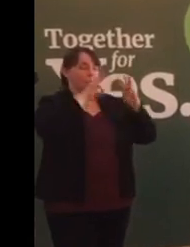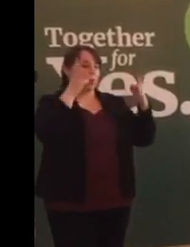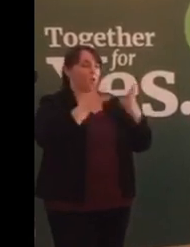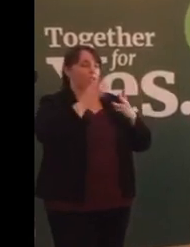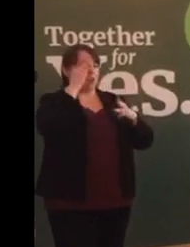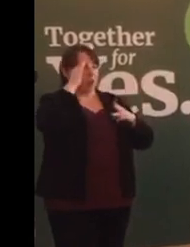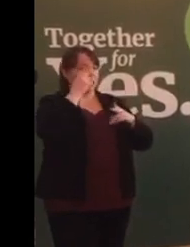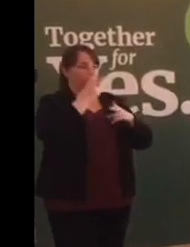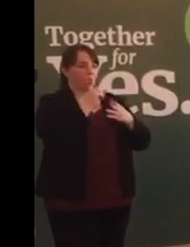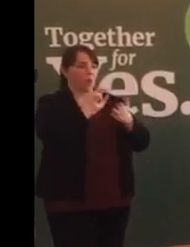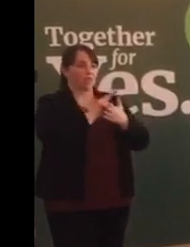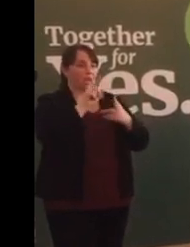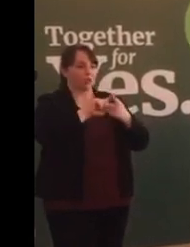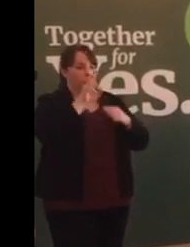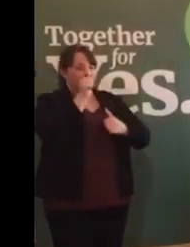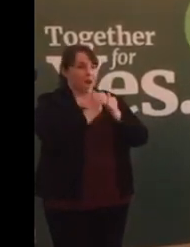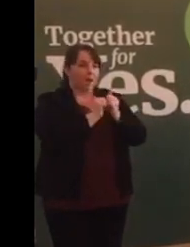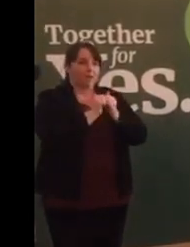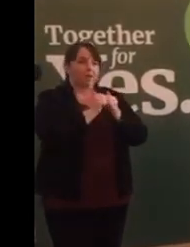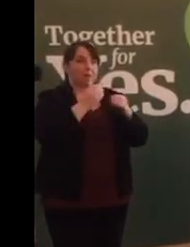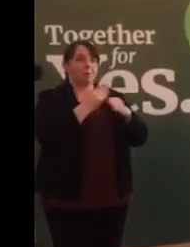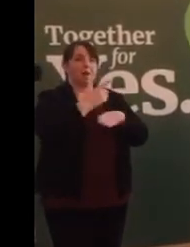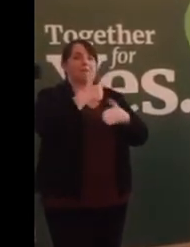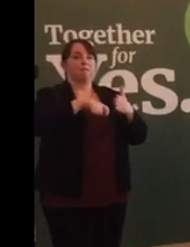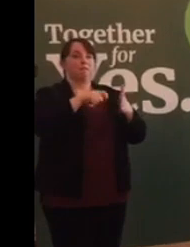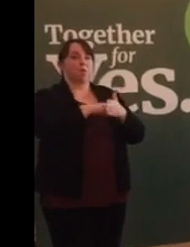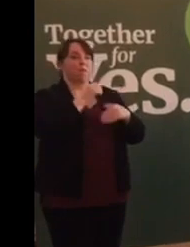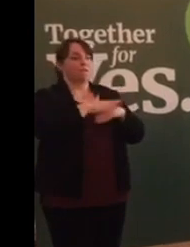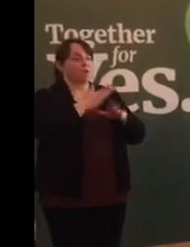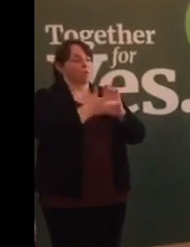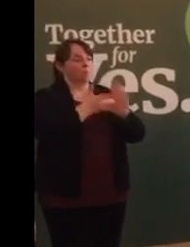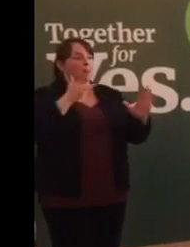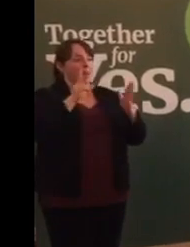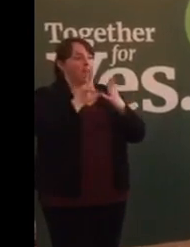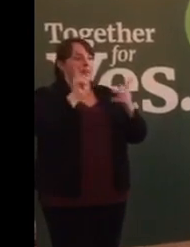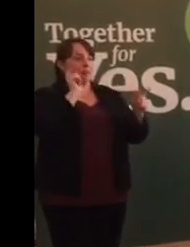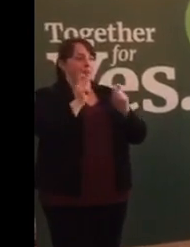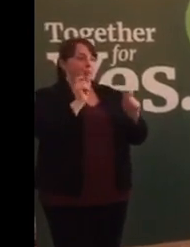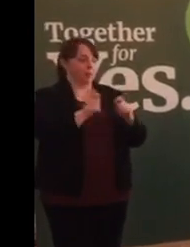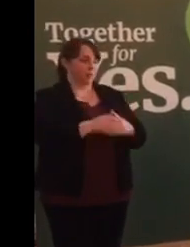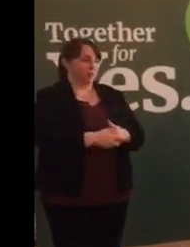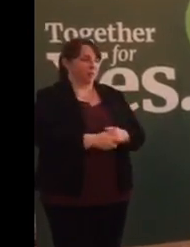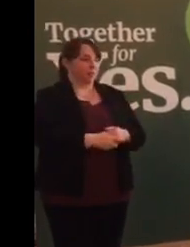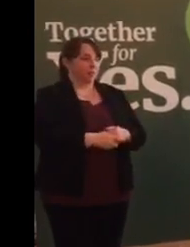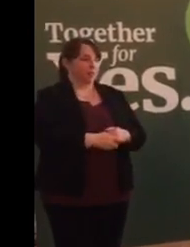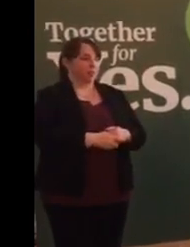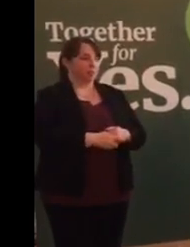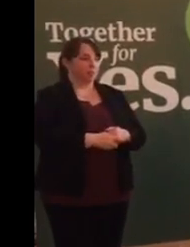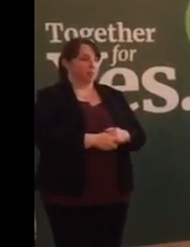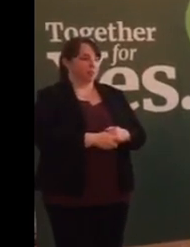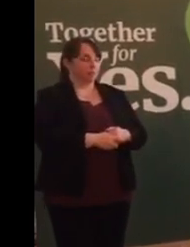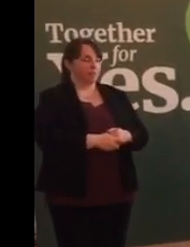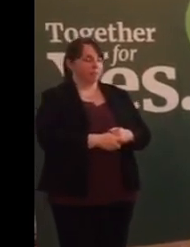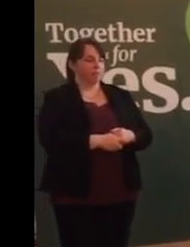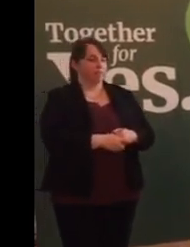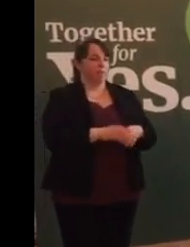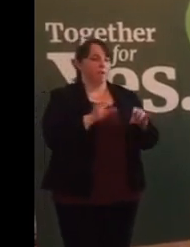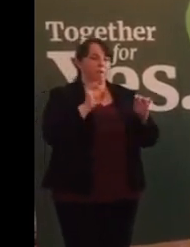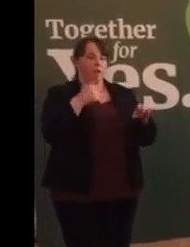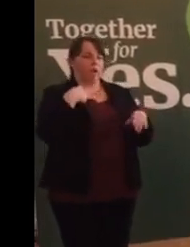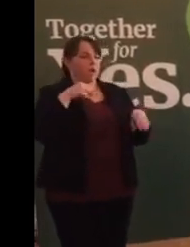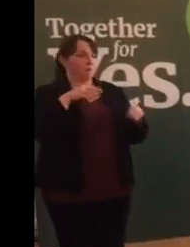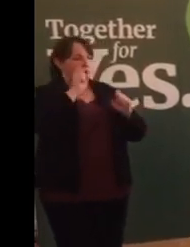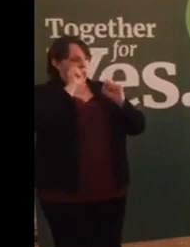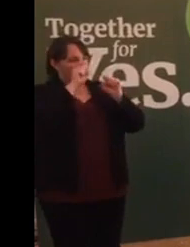accordingly by voting for the repeal of the Eighth Amendment. I am, of course, aware that many